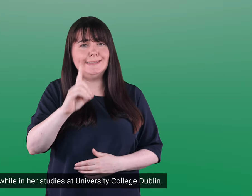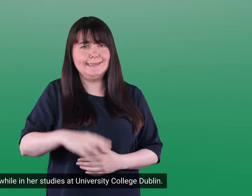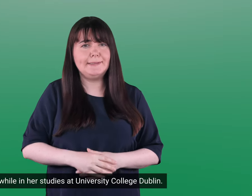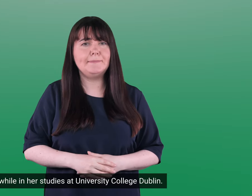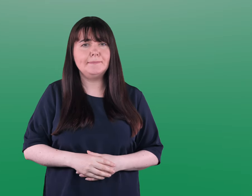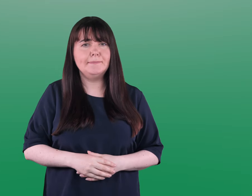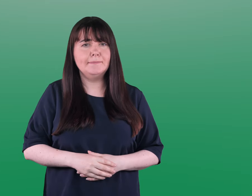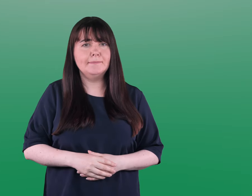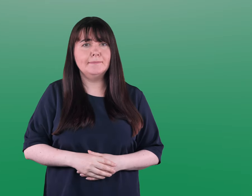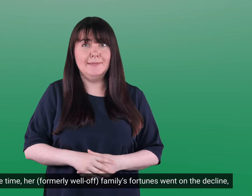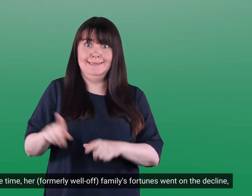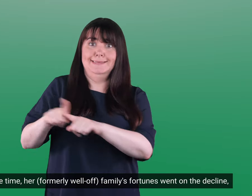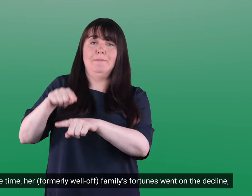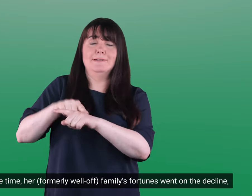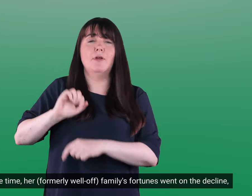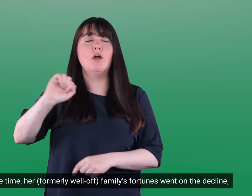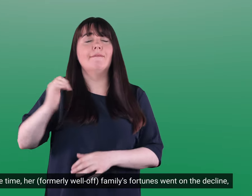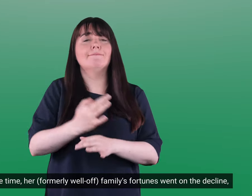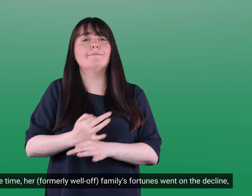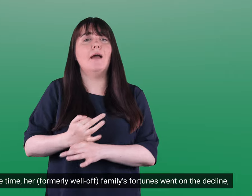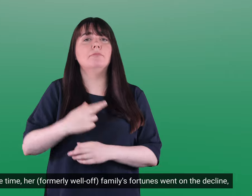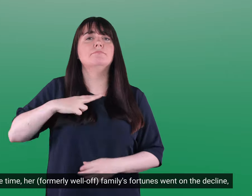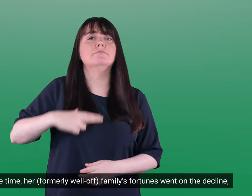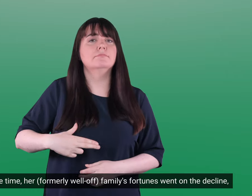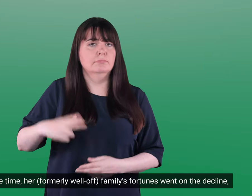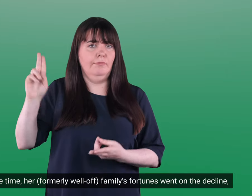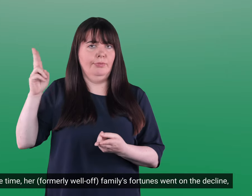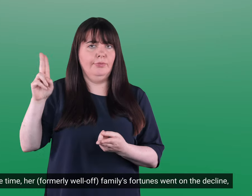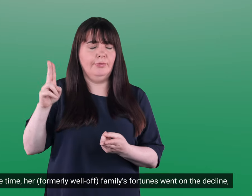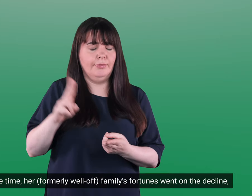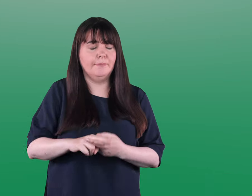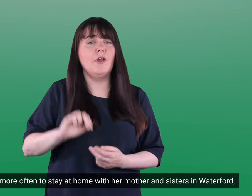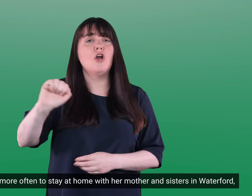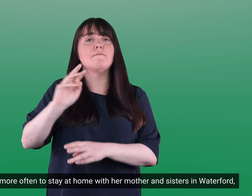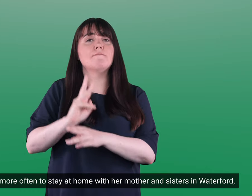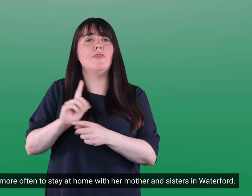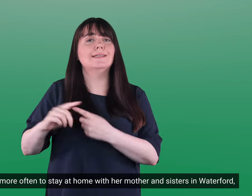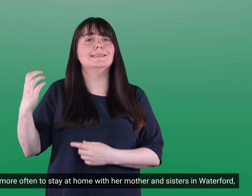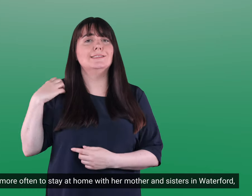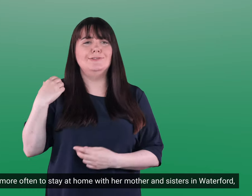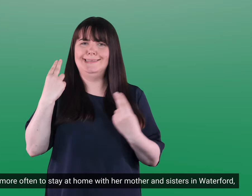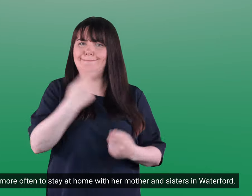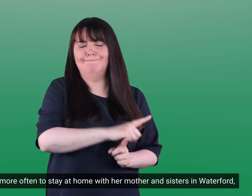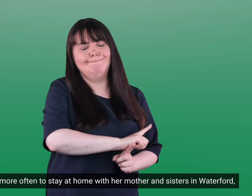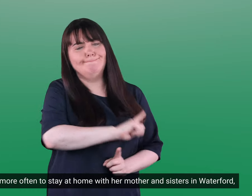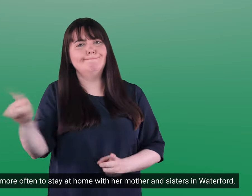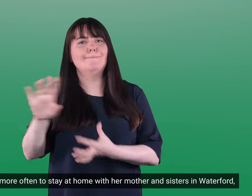the same time, her formerly well-off family's fortunes went on the decline and she was needed more often to stay at home with her mother